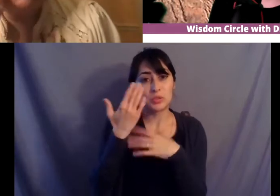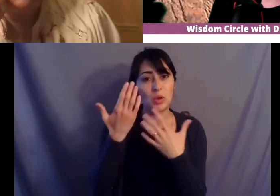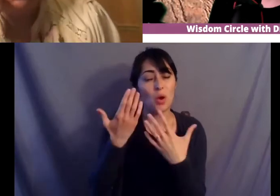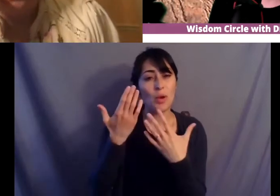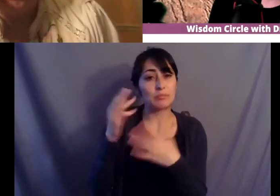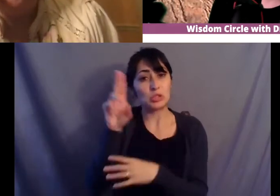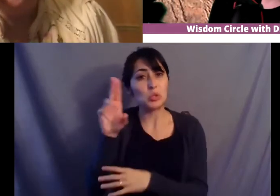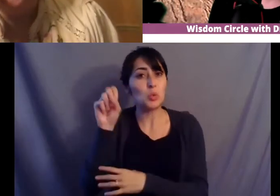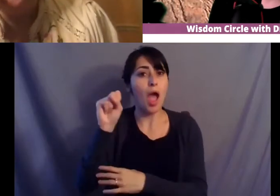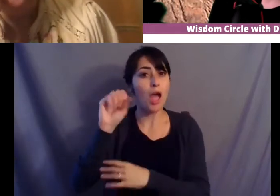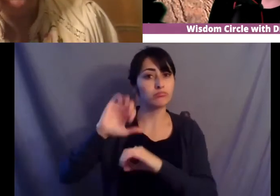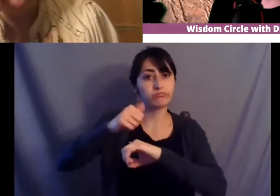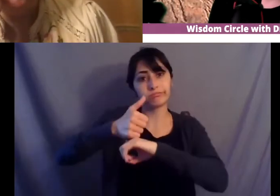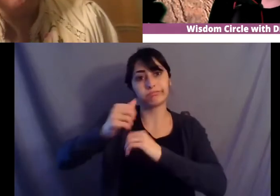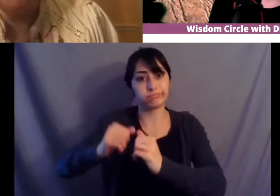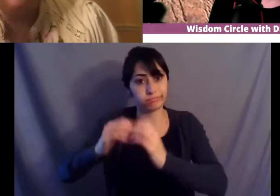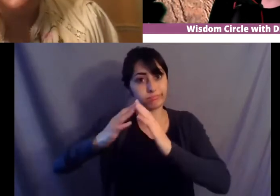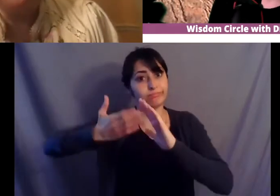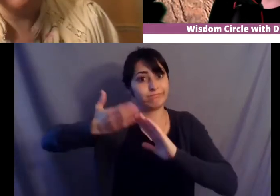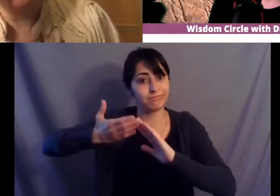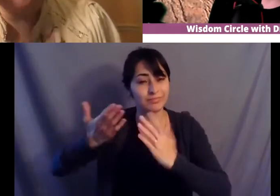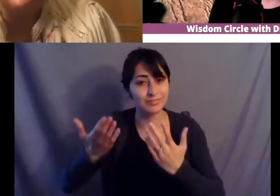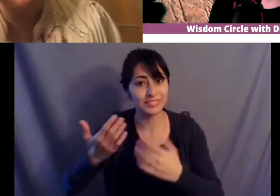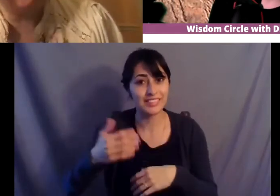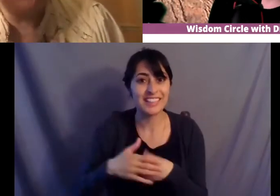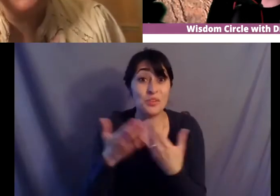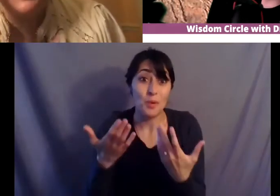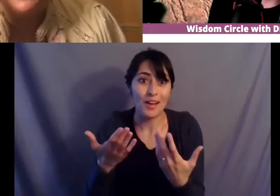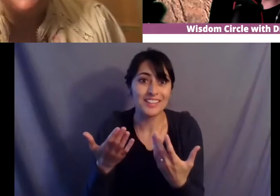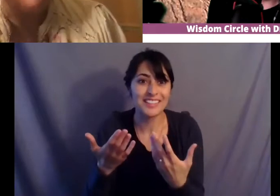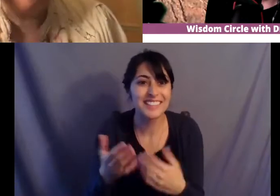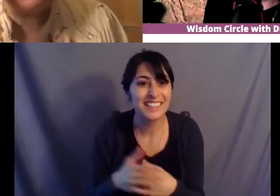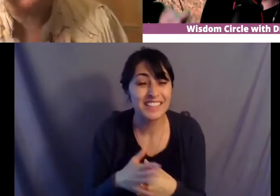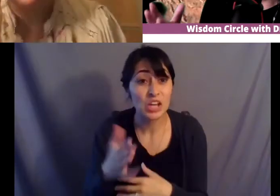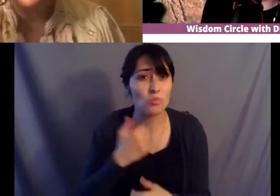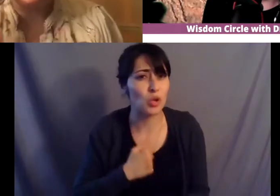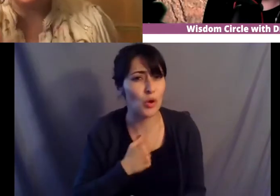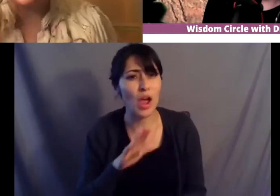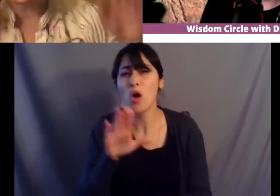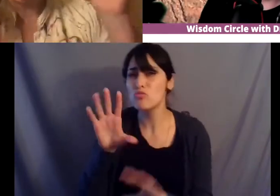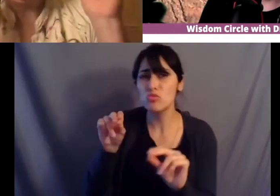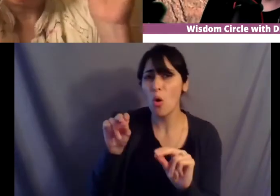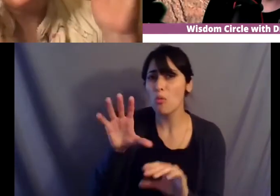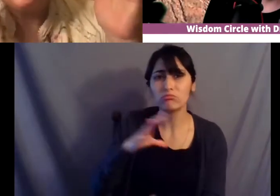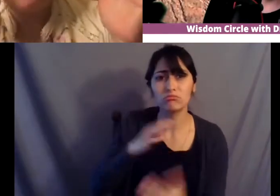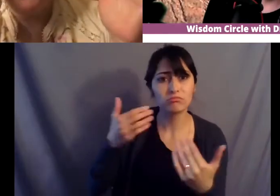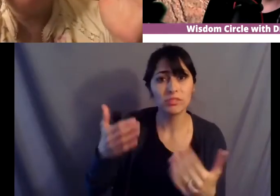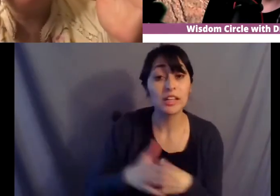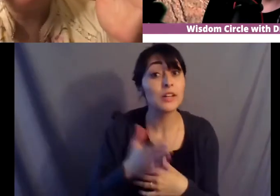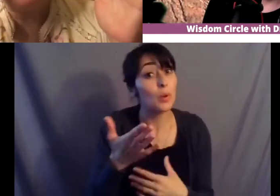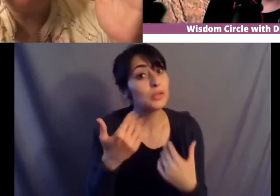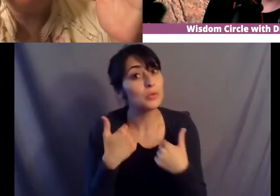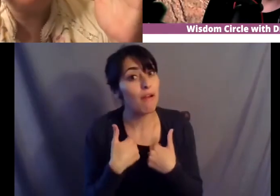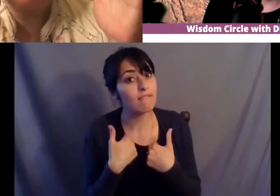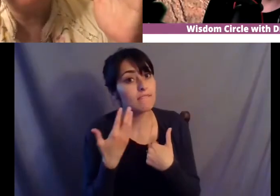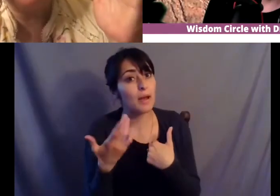um you have the war of 18 sorry we got the war no but like i'm just saying like like you have